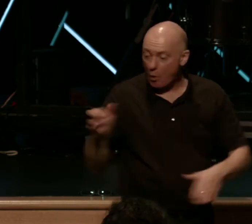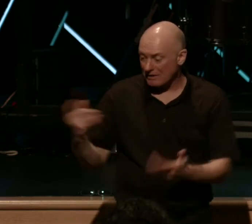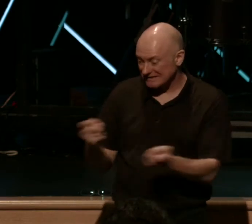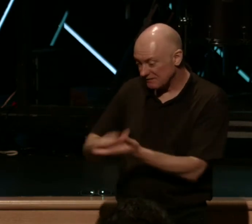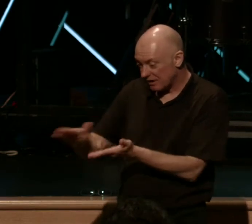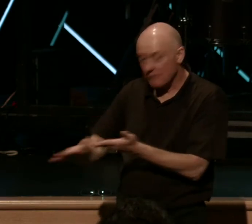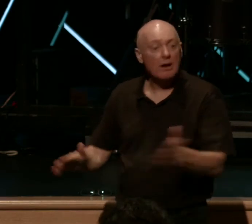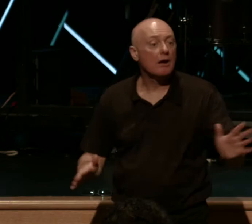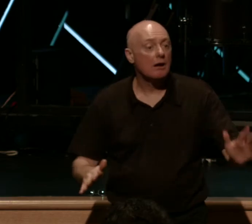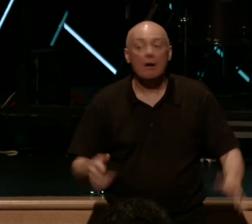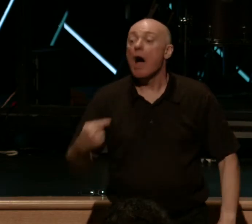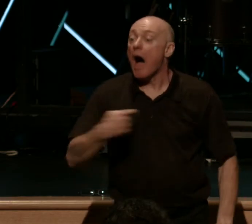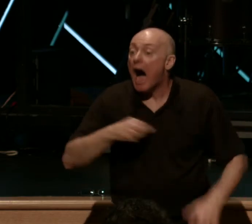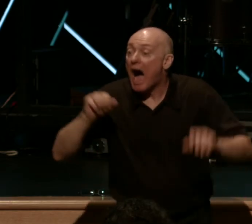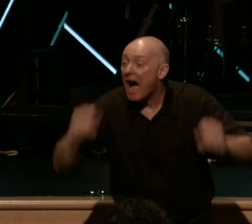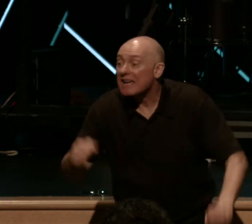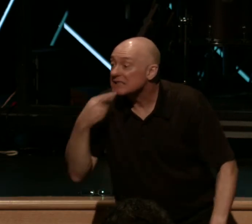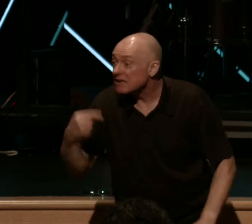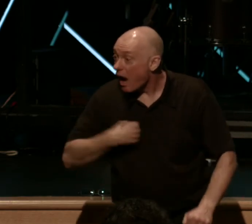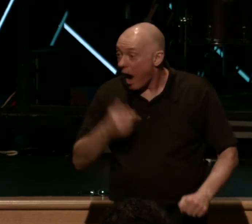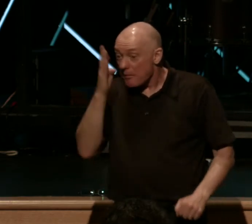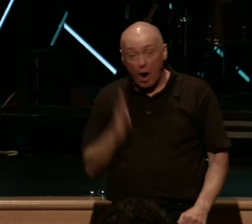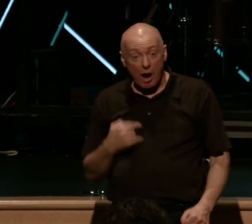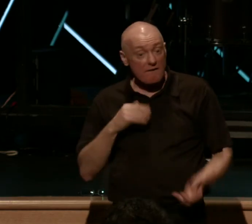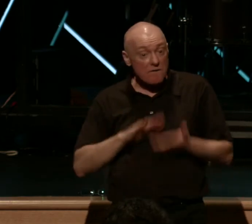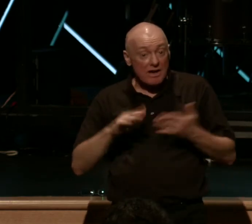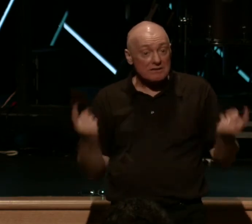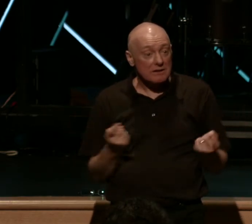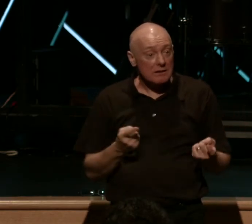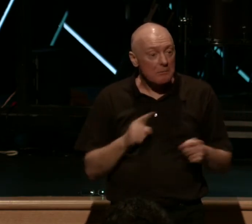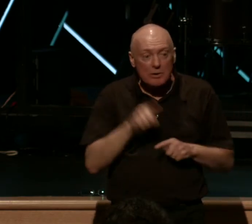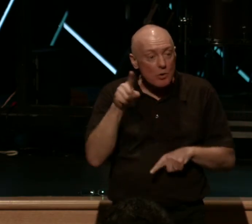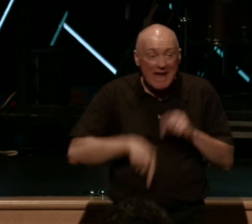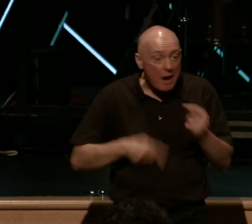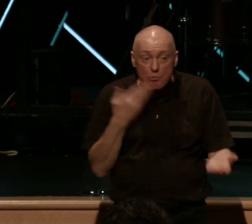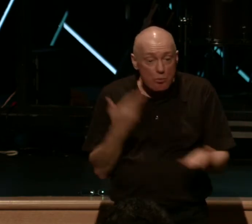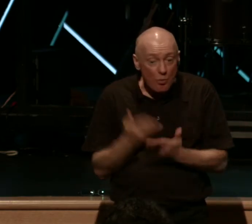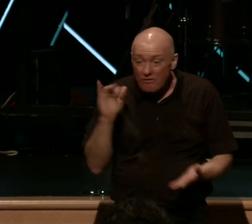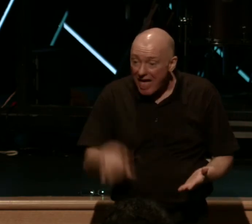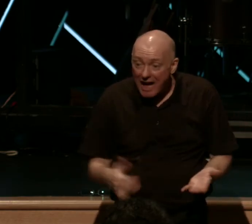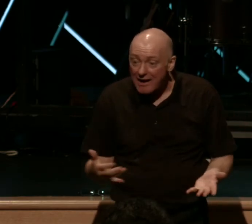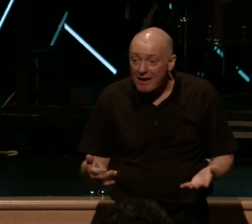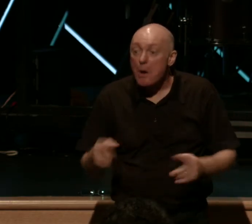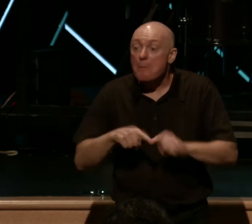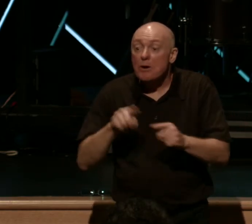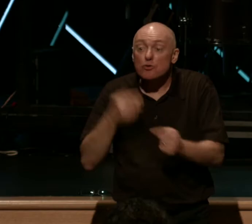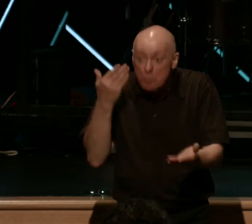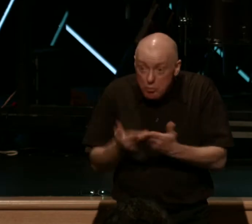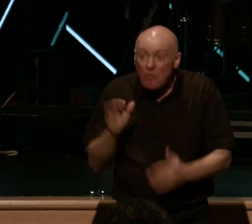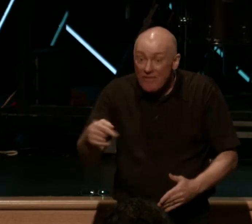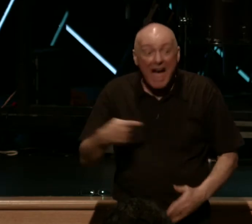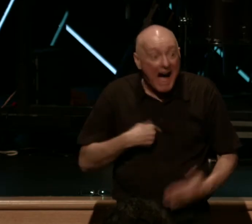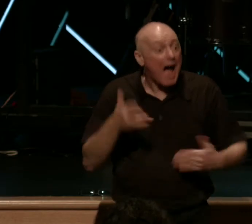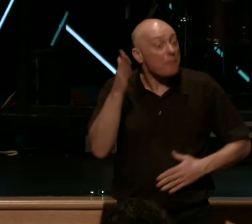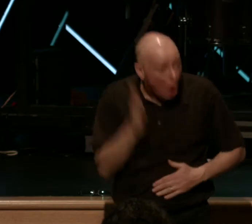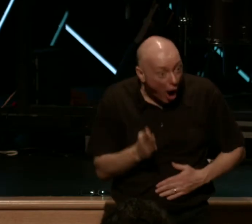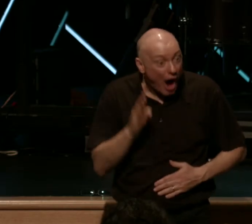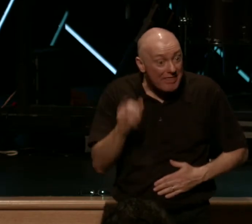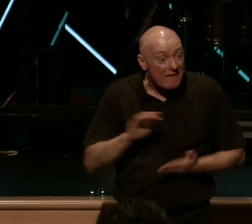is this. I can say I'm God and forgive sins, but you can't prove that. But to prove to you that I'm God and can forgive sins, I'm going to